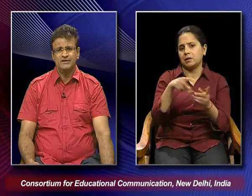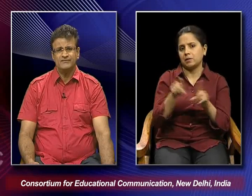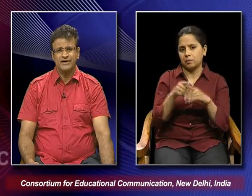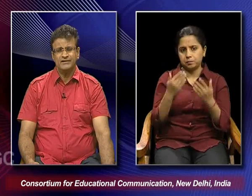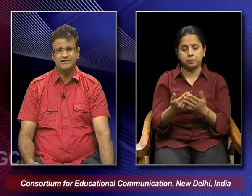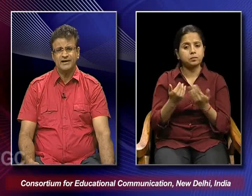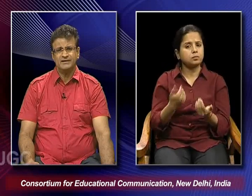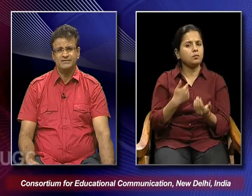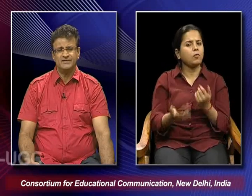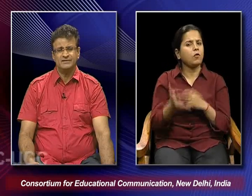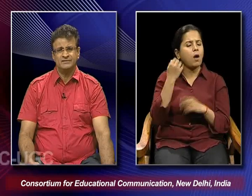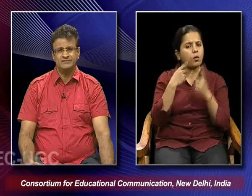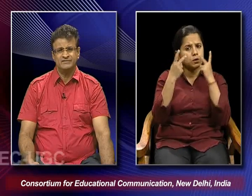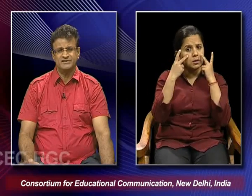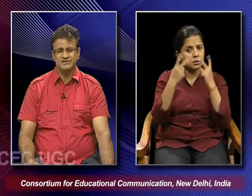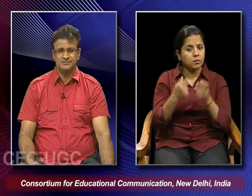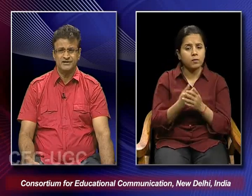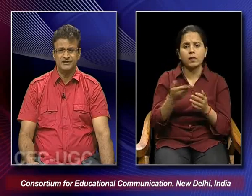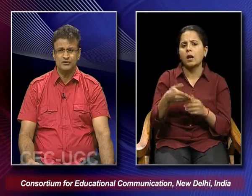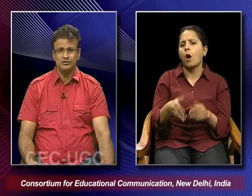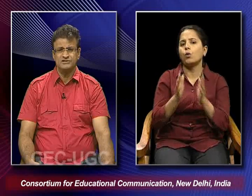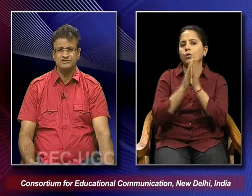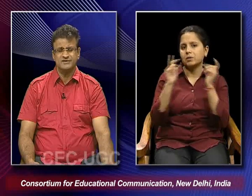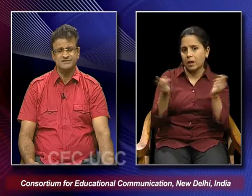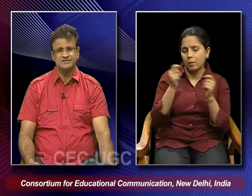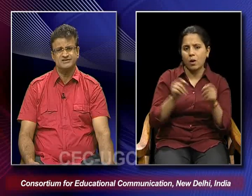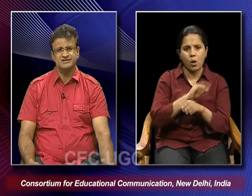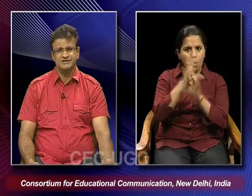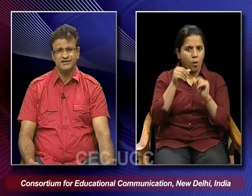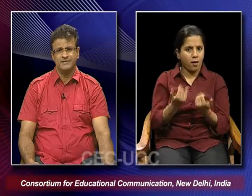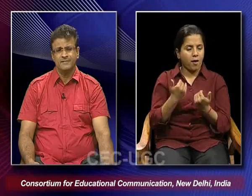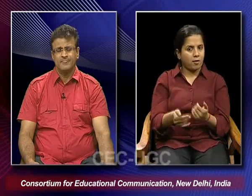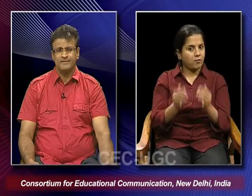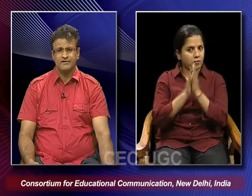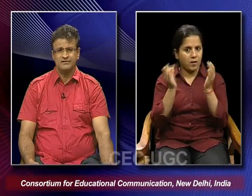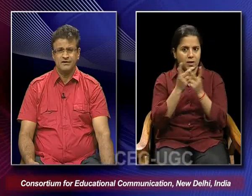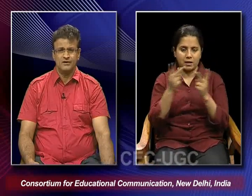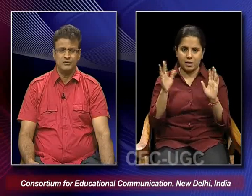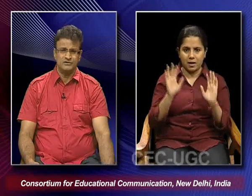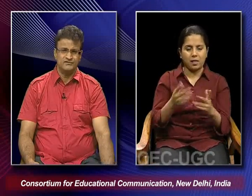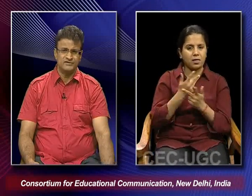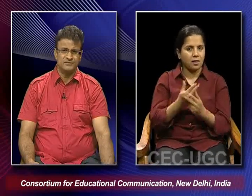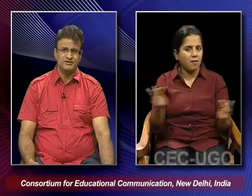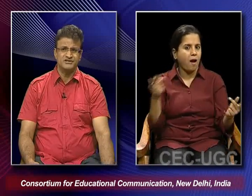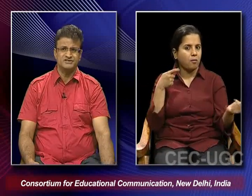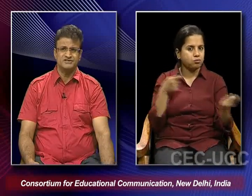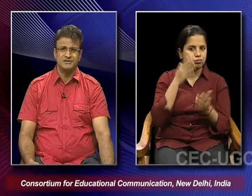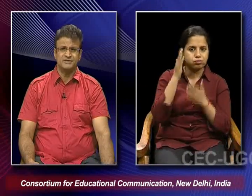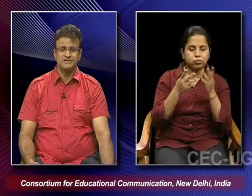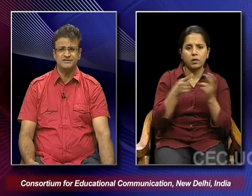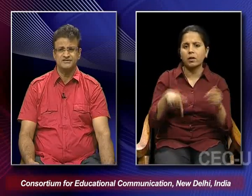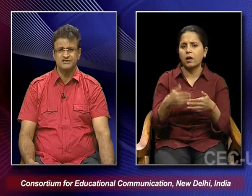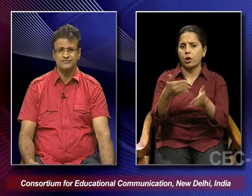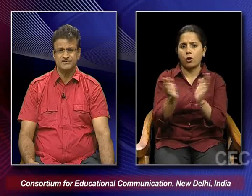we find that when when we are celebrating all these festivals in India, when how the different communities are